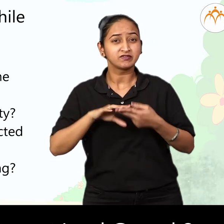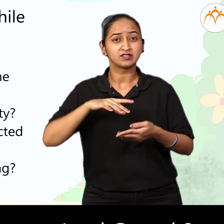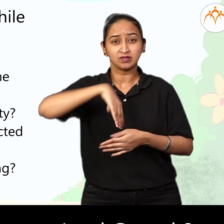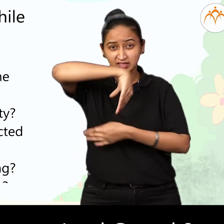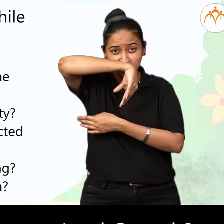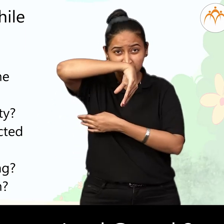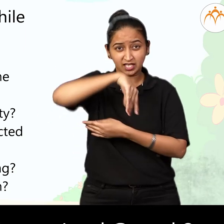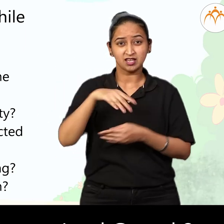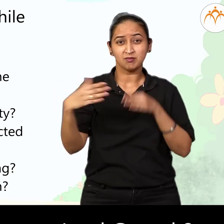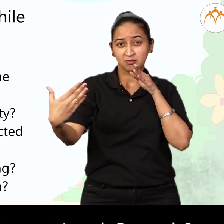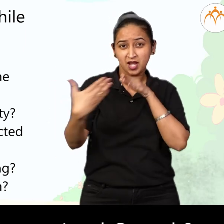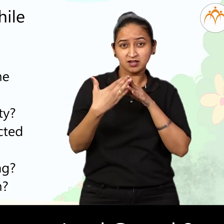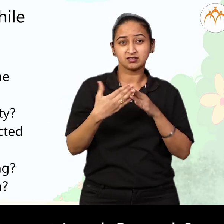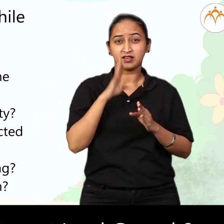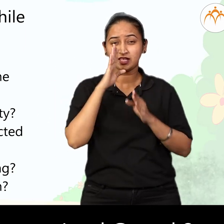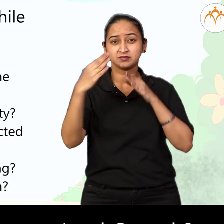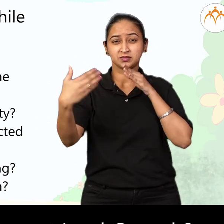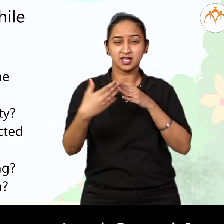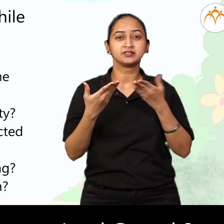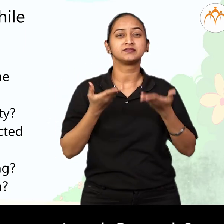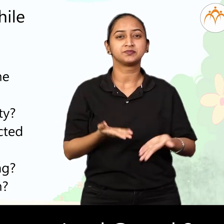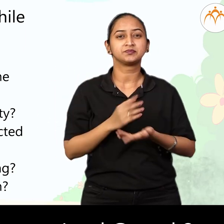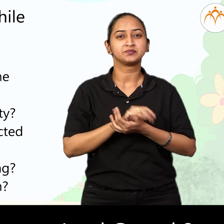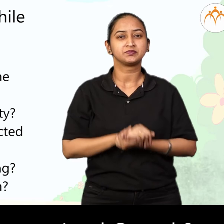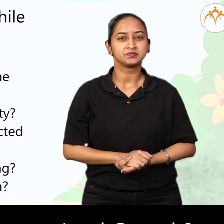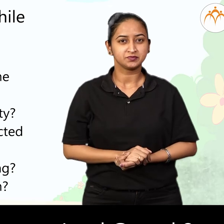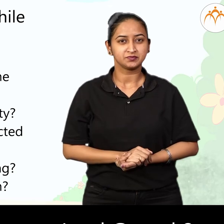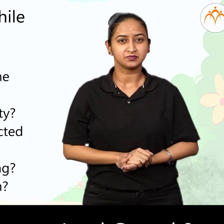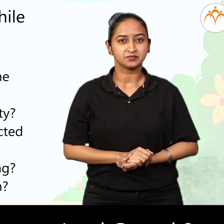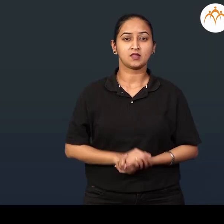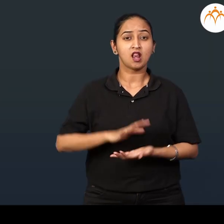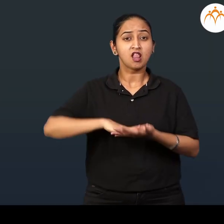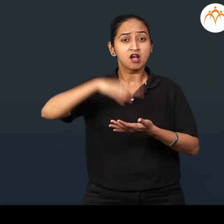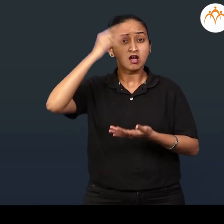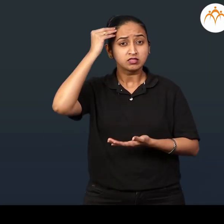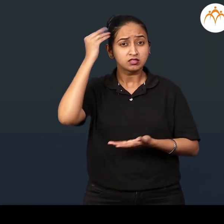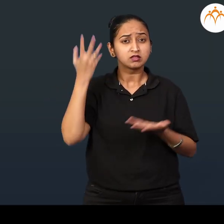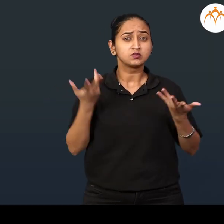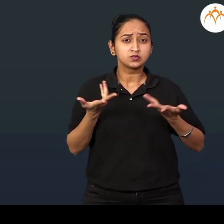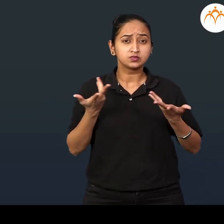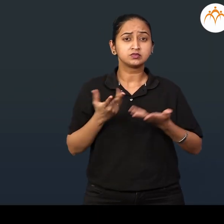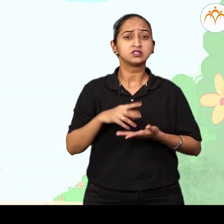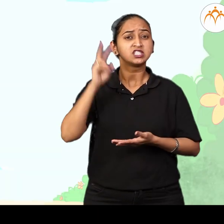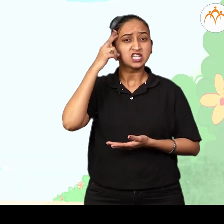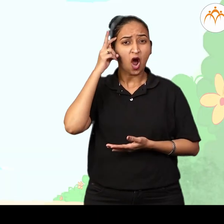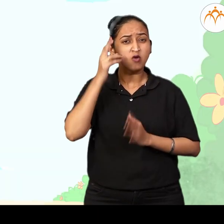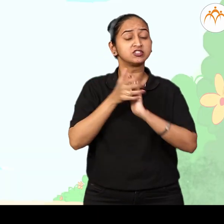What will happen if I meet Lord Ganesh? What did we learn? Questioning skill